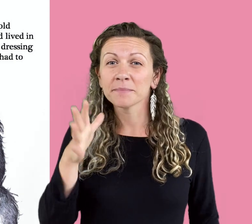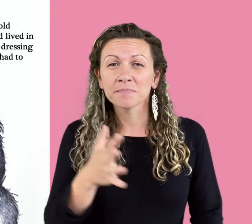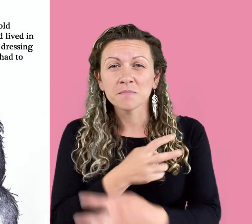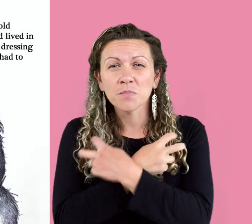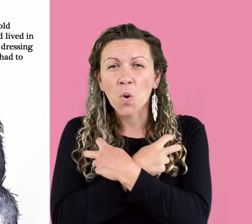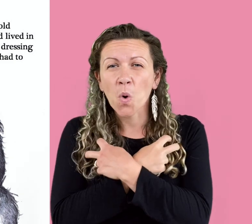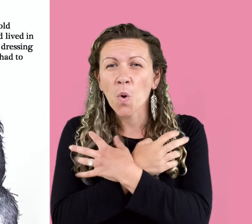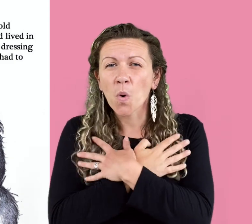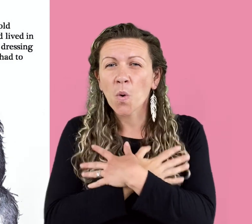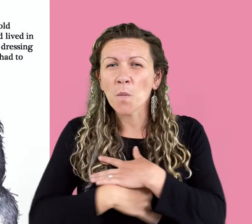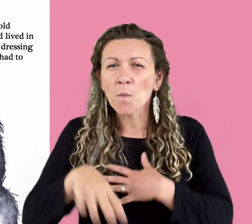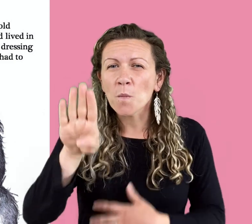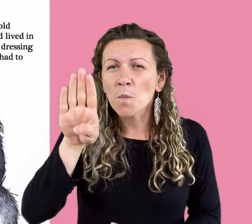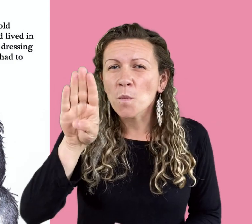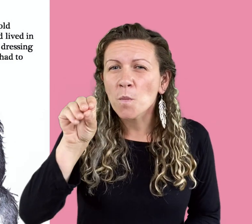She was bony